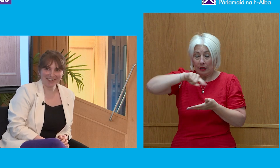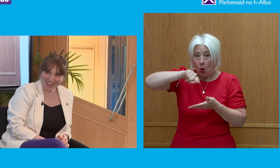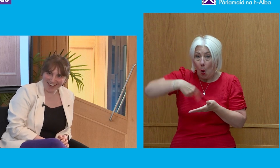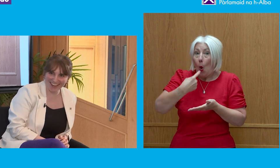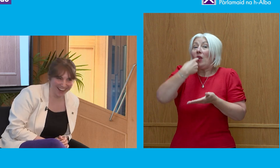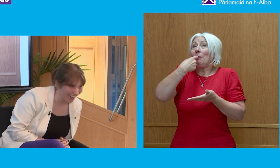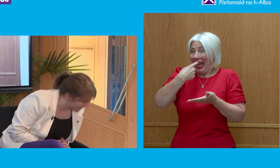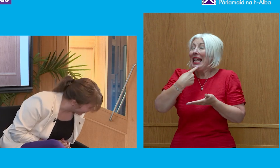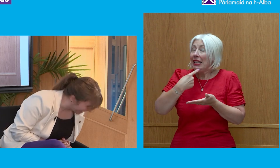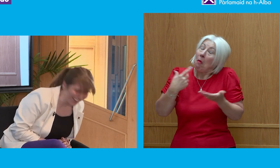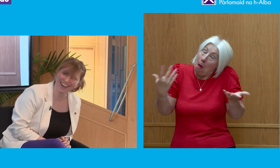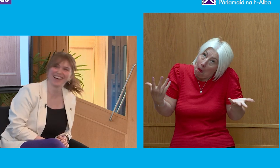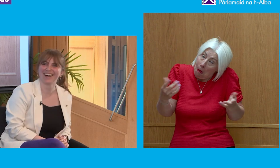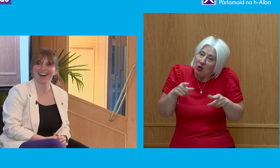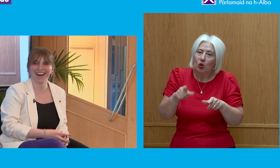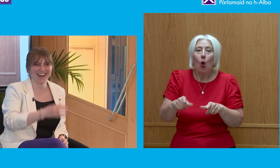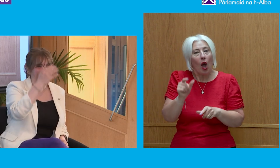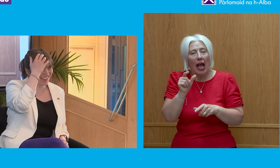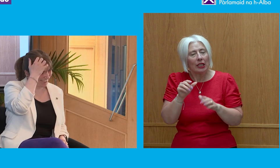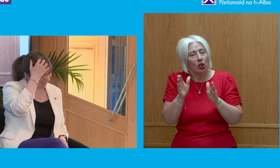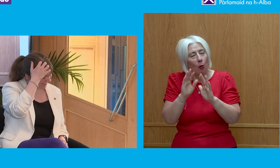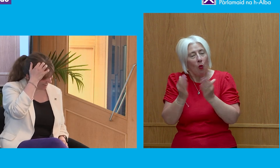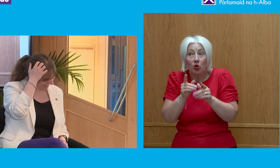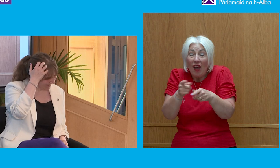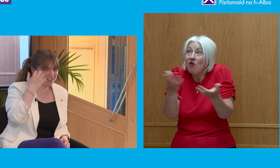related question, it's a small world.